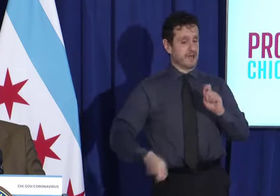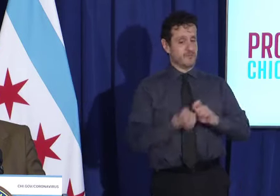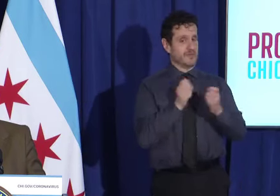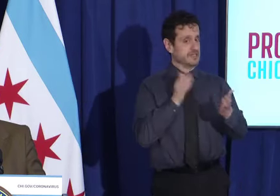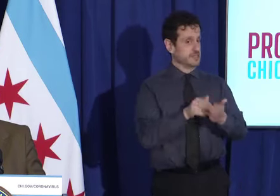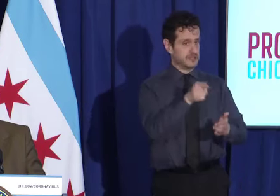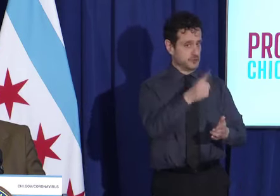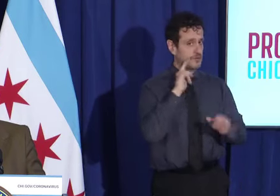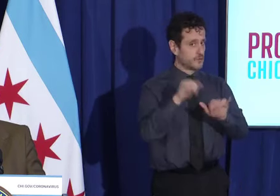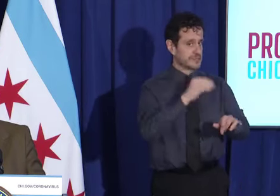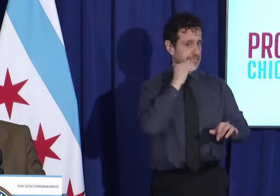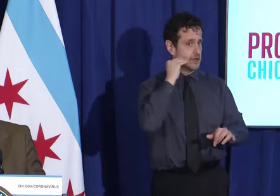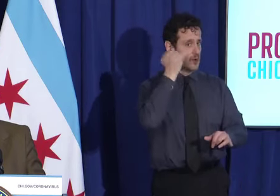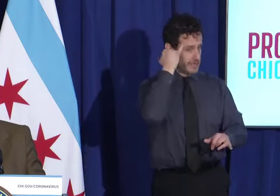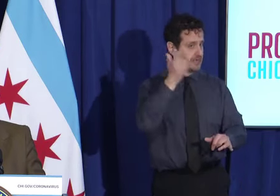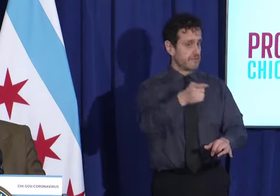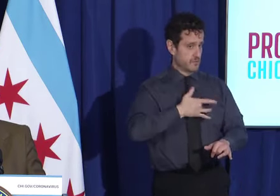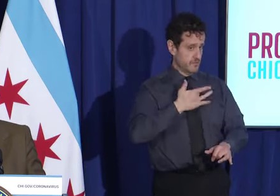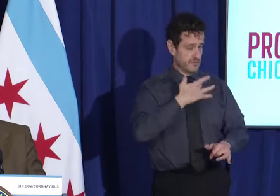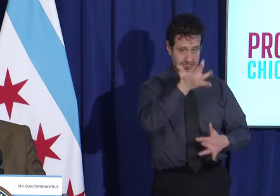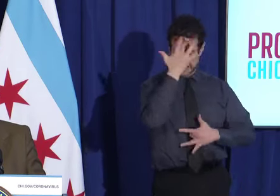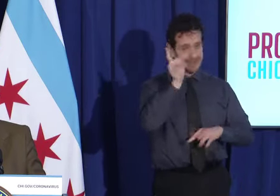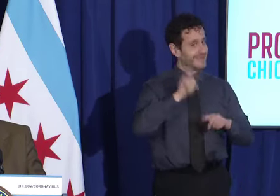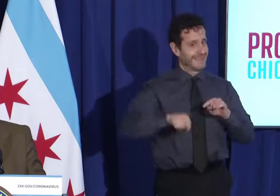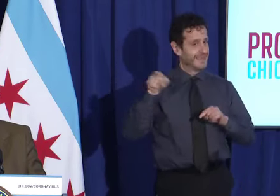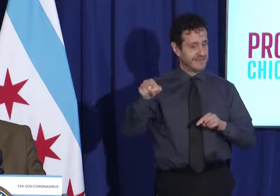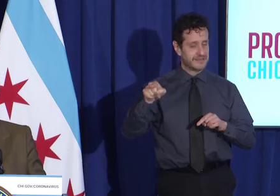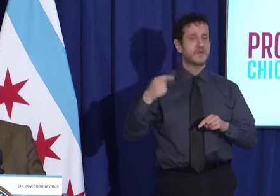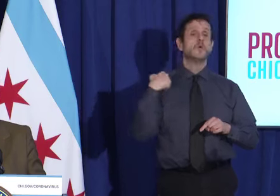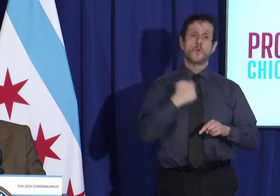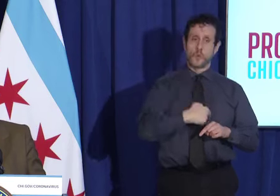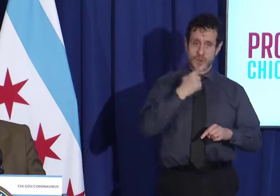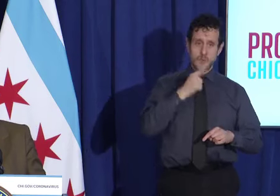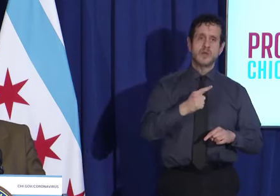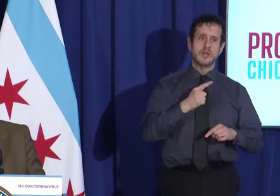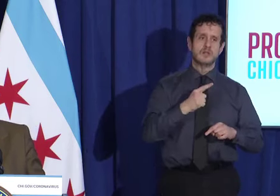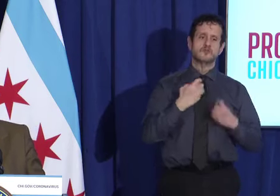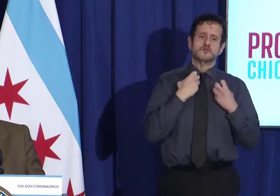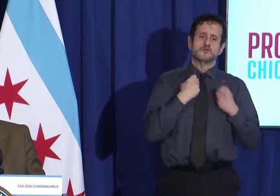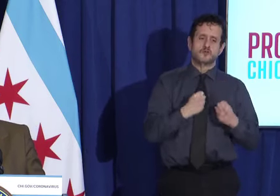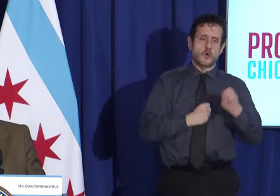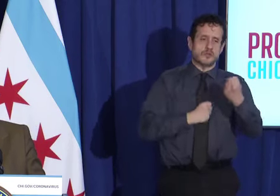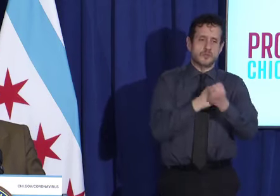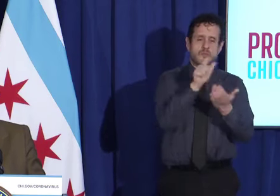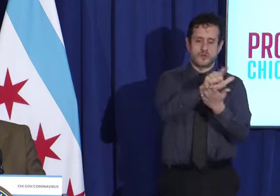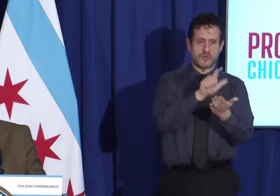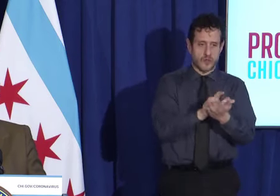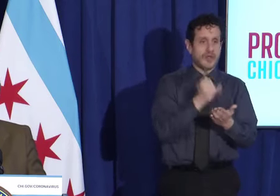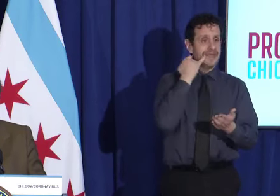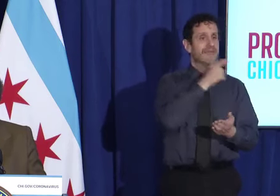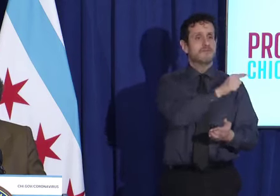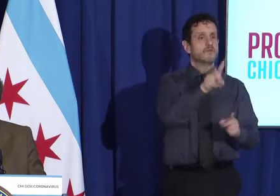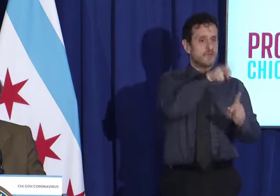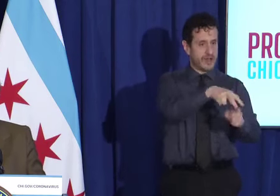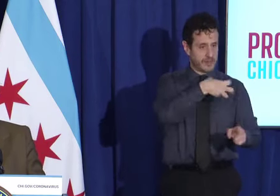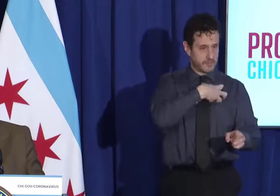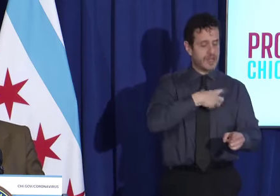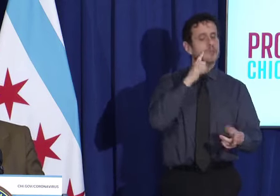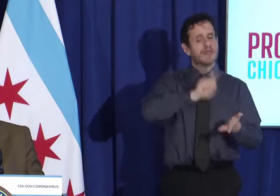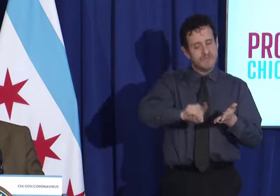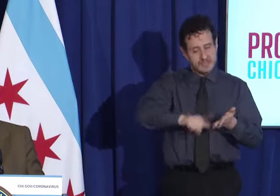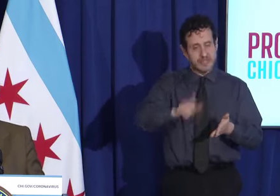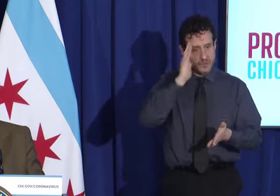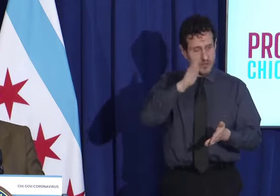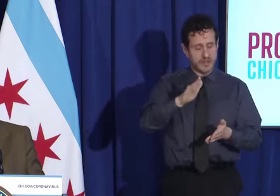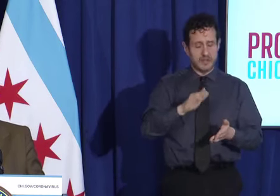We intend to strictly enforce those, and we will aggressively investigate any case, any complaint that comes in. Obviously, we get